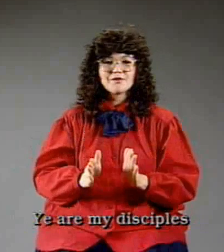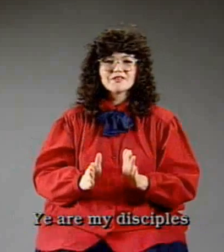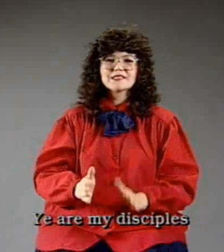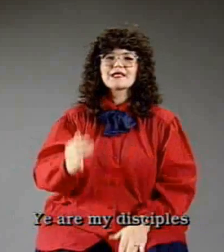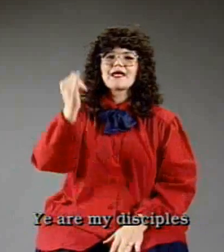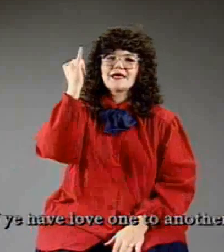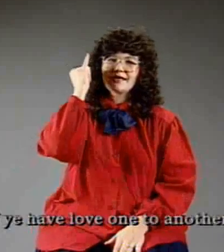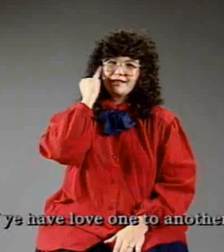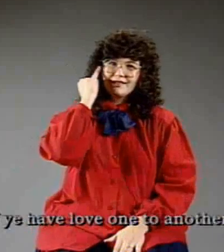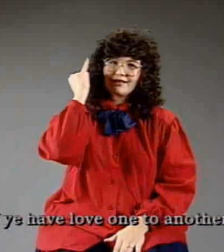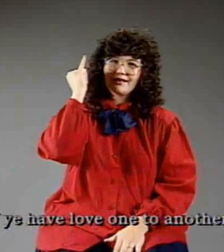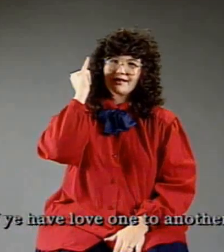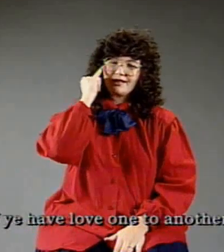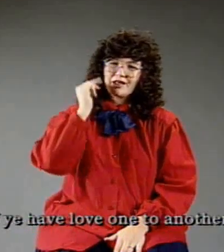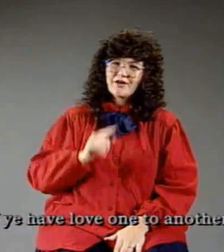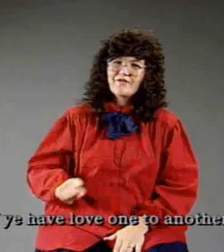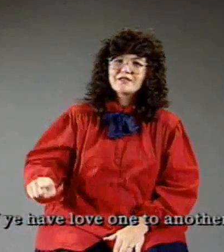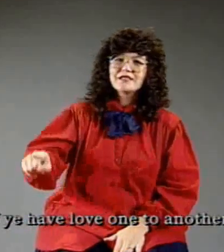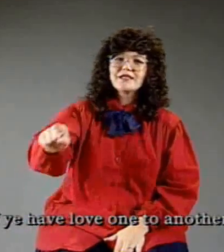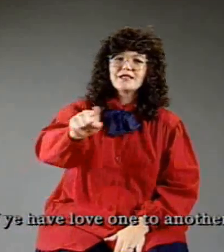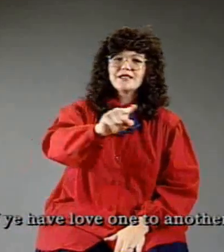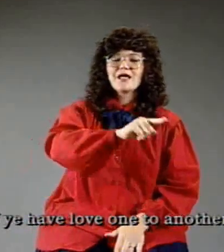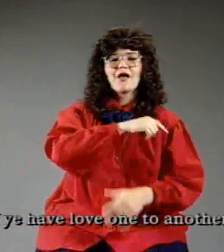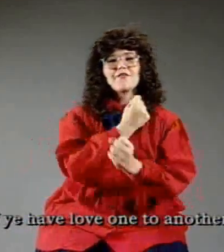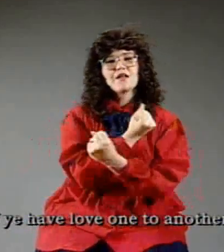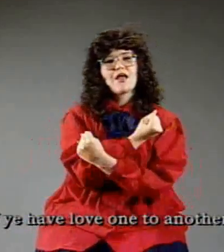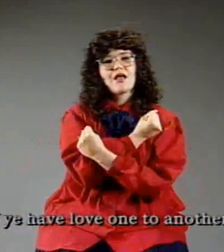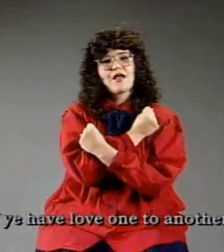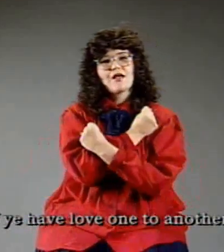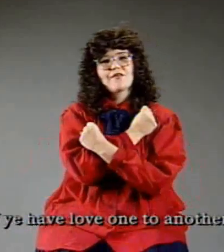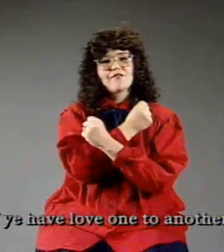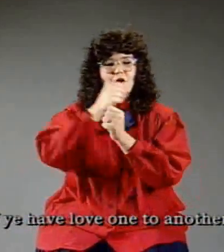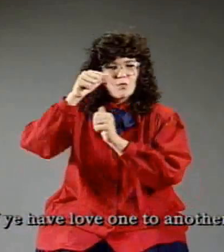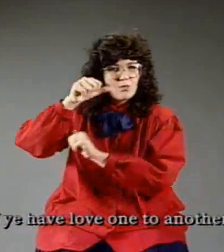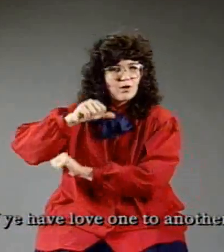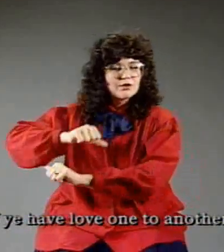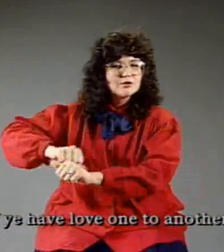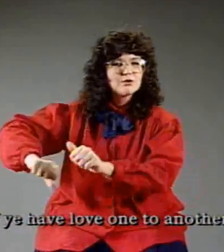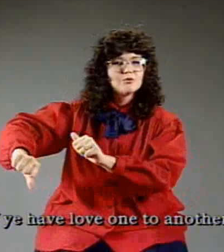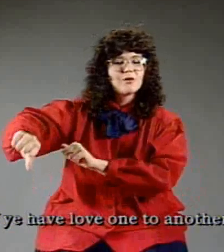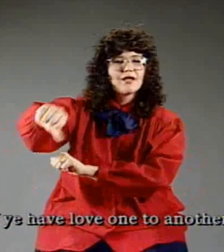If he had loved One to